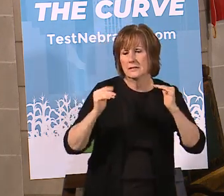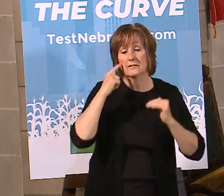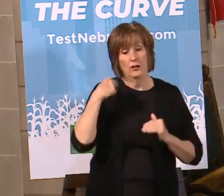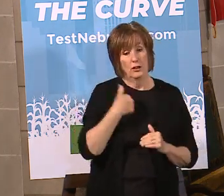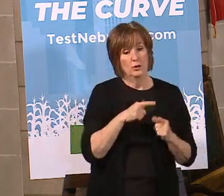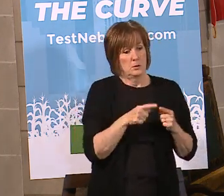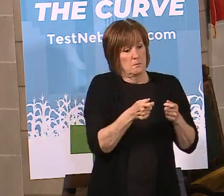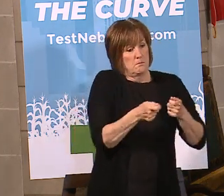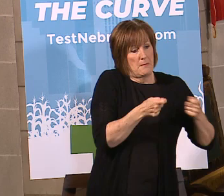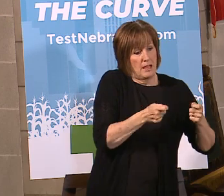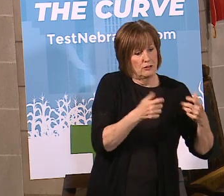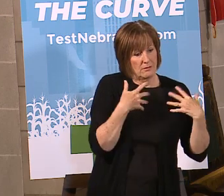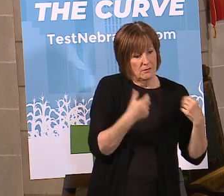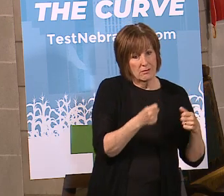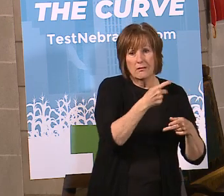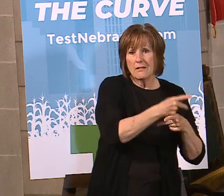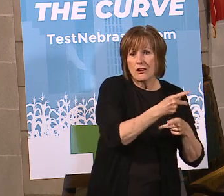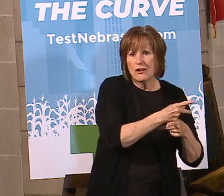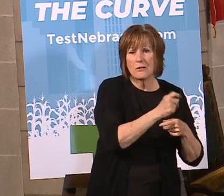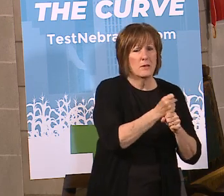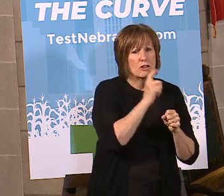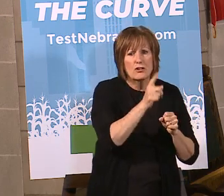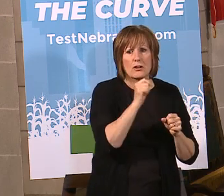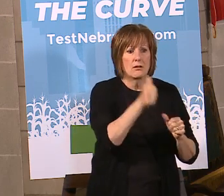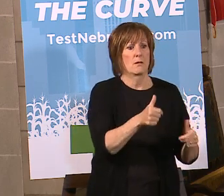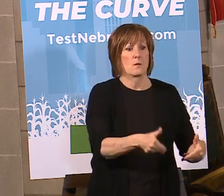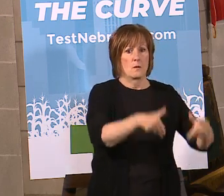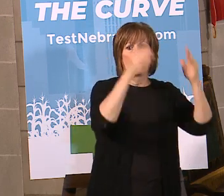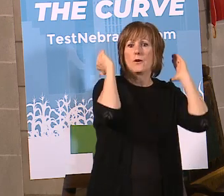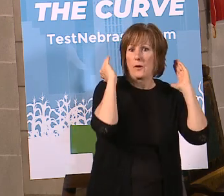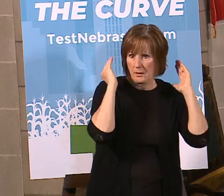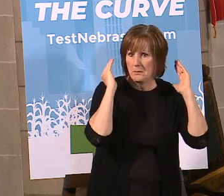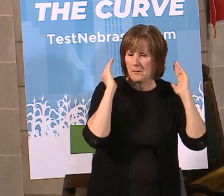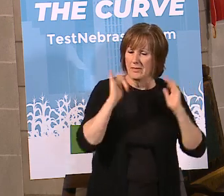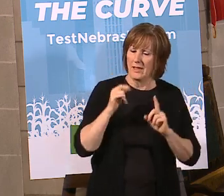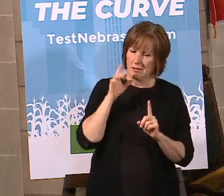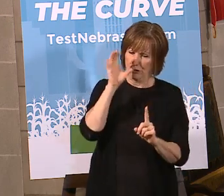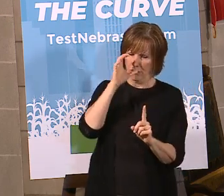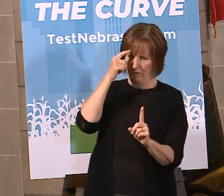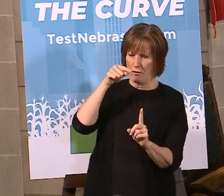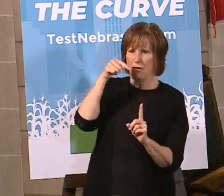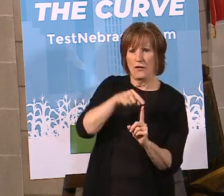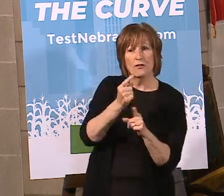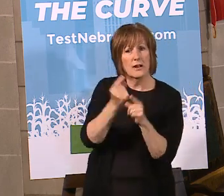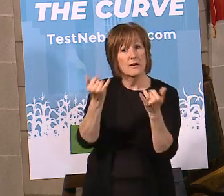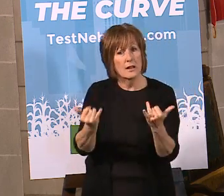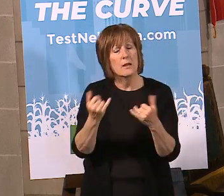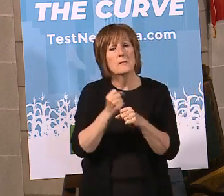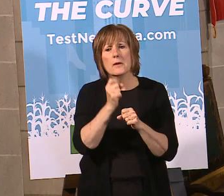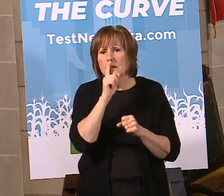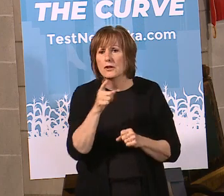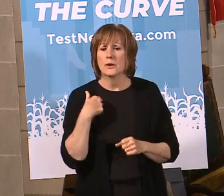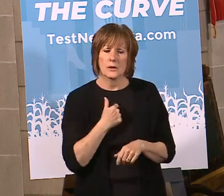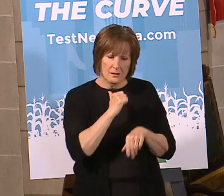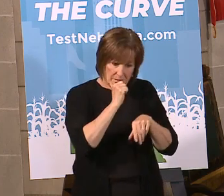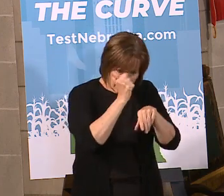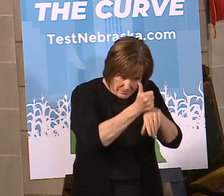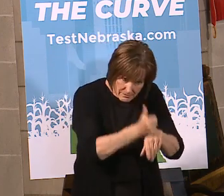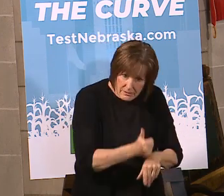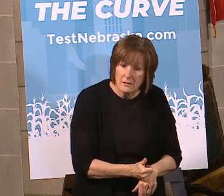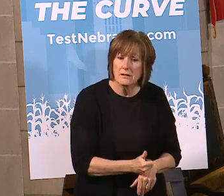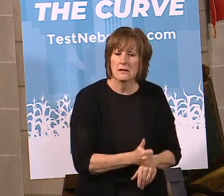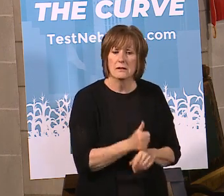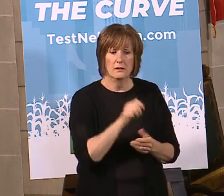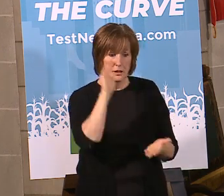us to be able to manage our health care system to make sure it does not become overwhelmed? That's what we're looking for right now is to make sure we put these things in place.